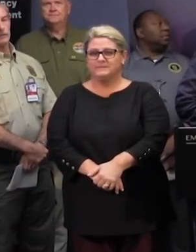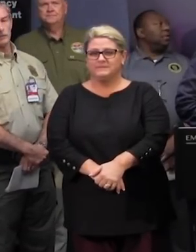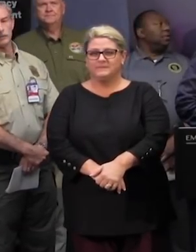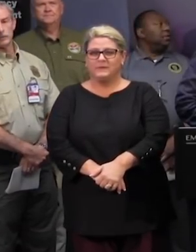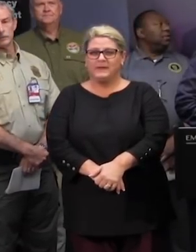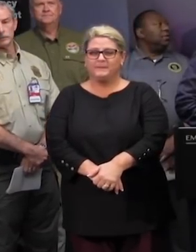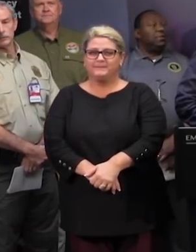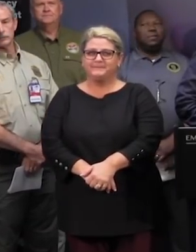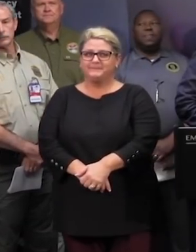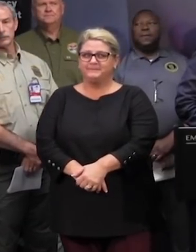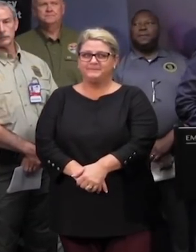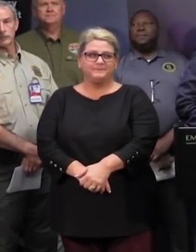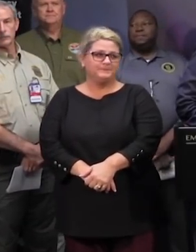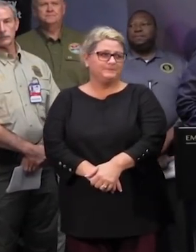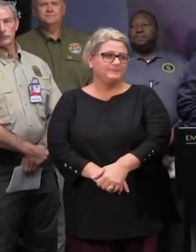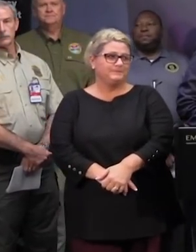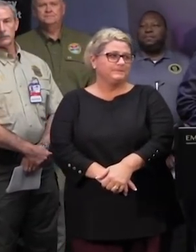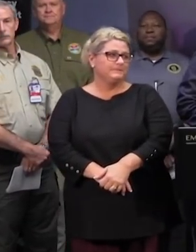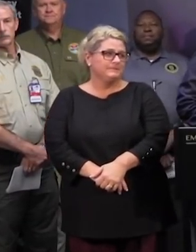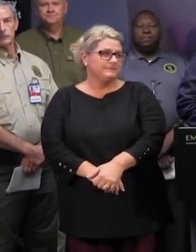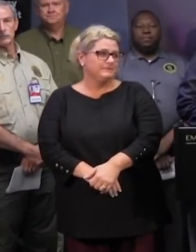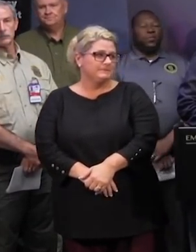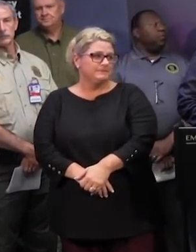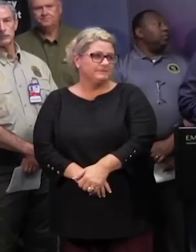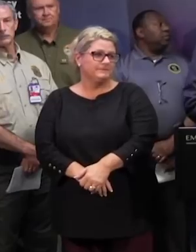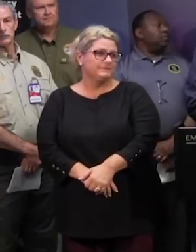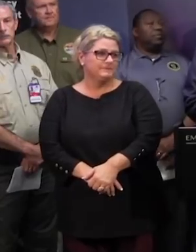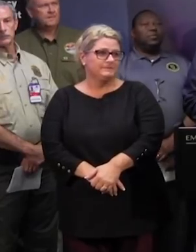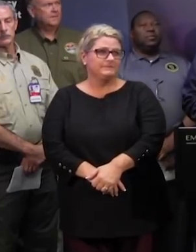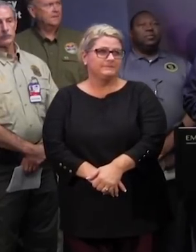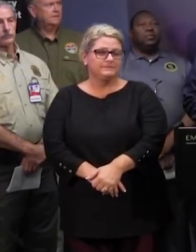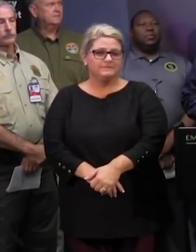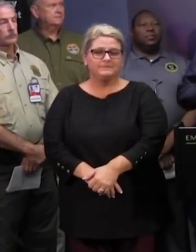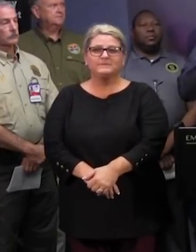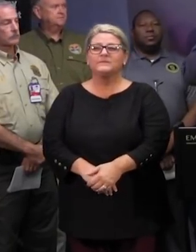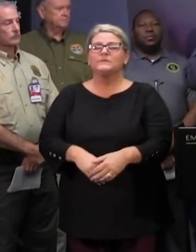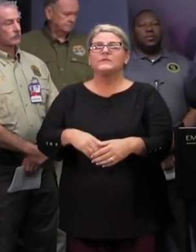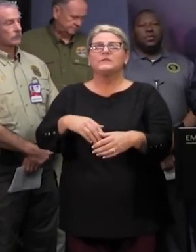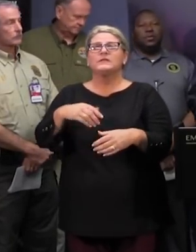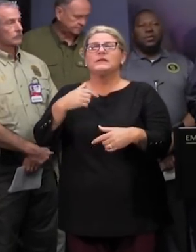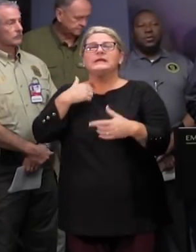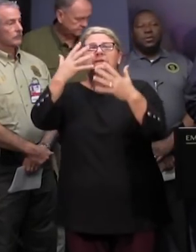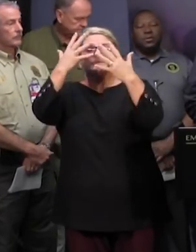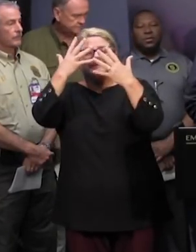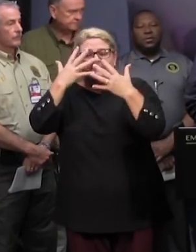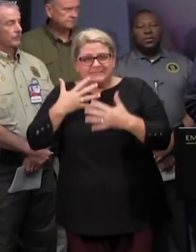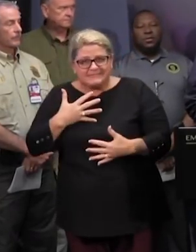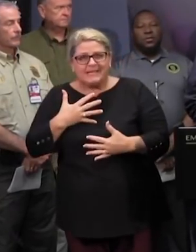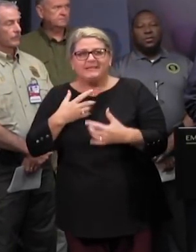and gentlemen i'm very sad to